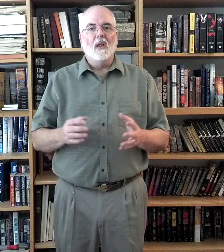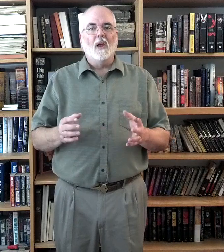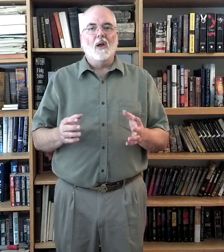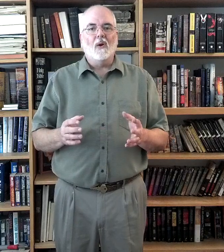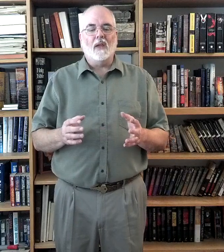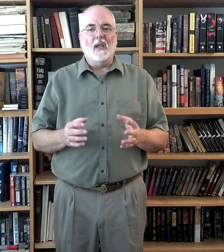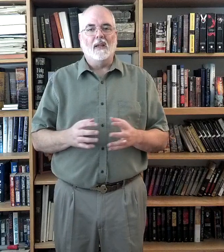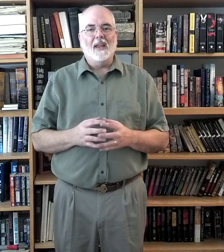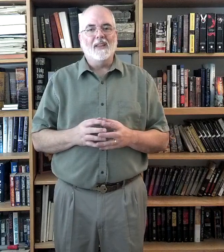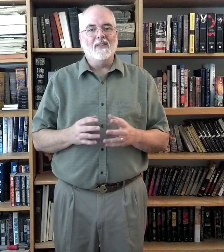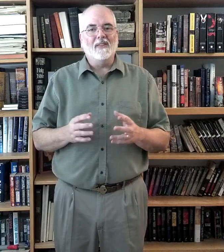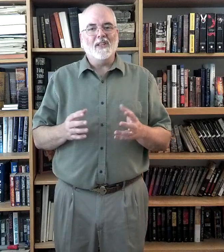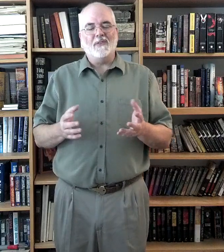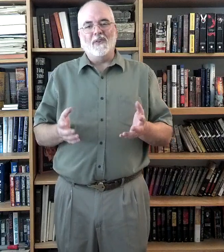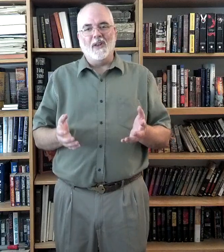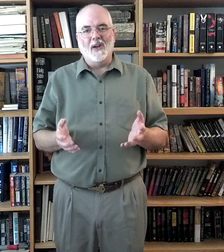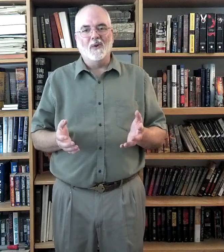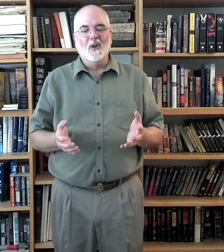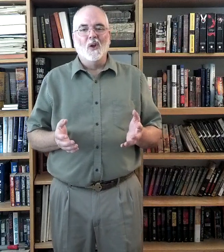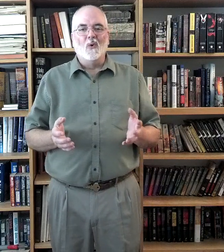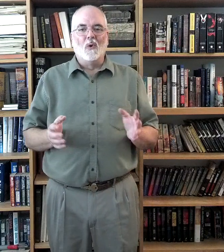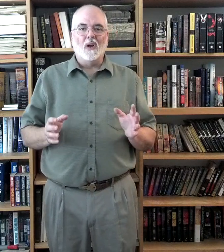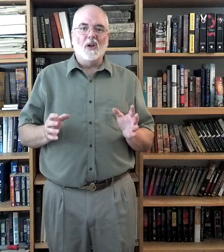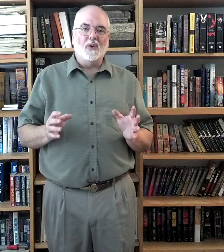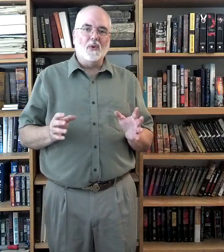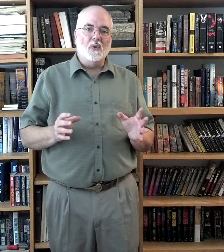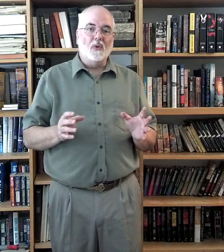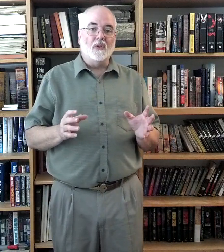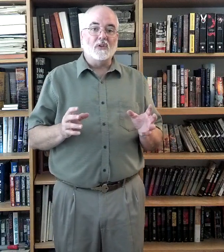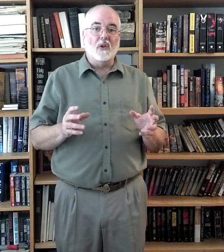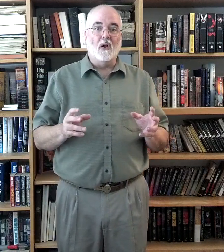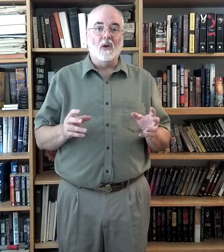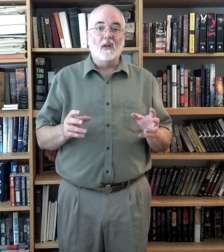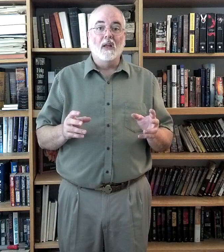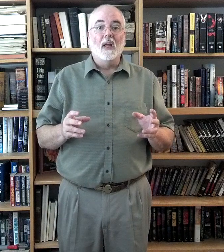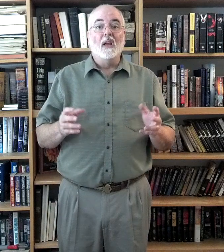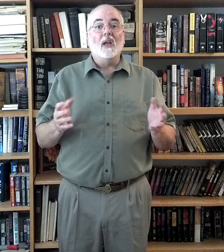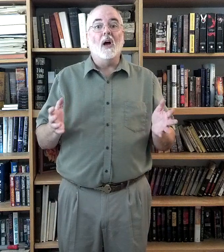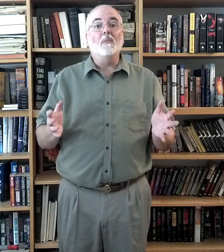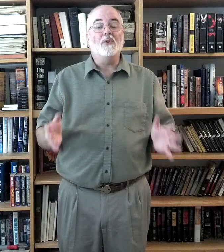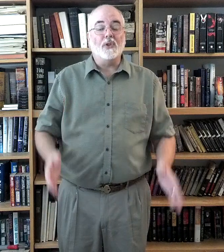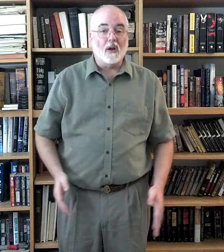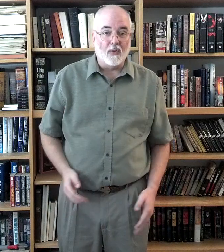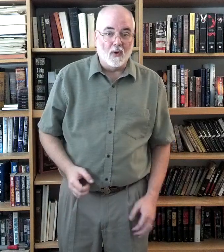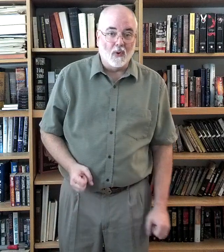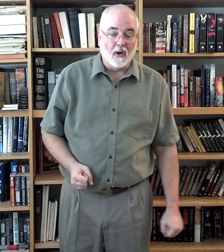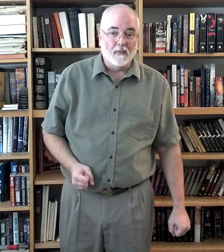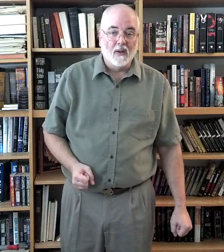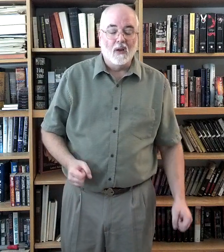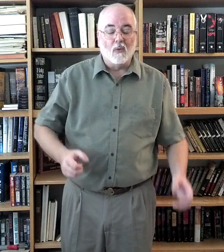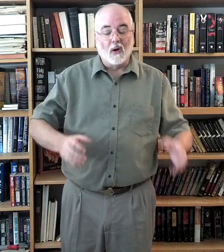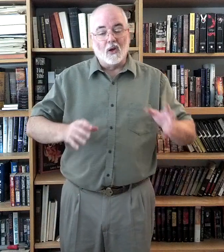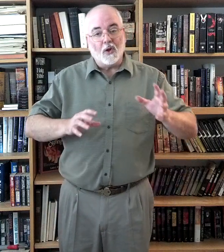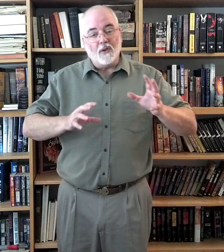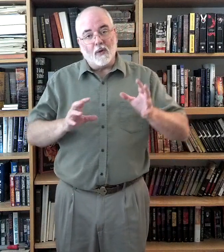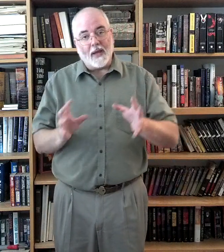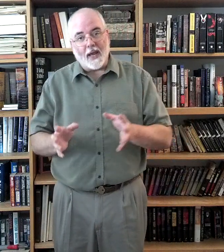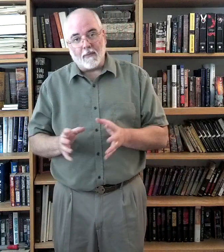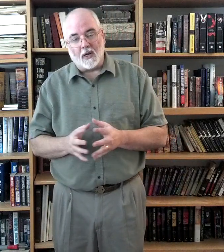Okay, in this video, we're going to do the song, Come Share the Lord. We're going learn the vocabulary